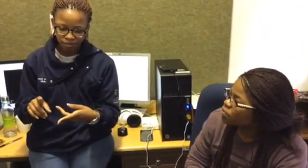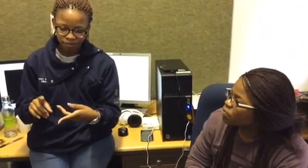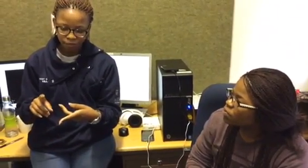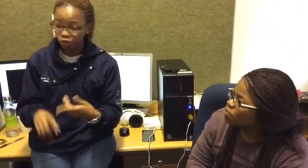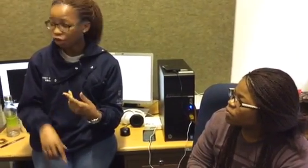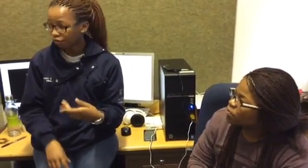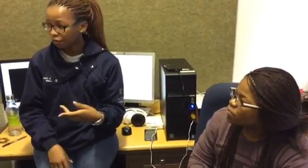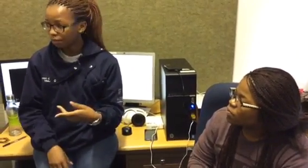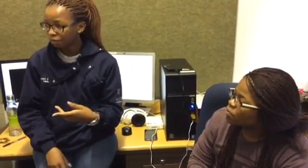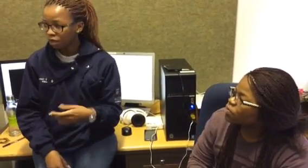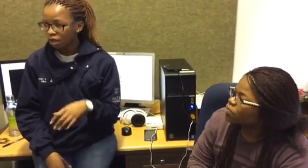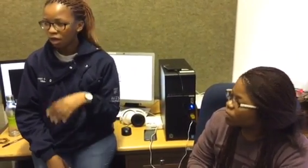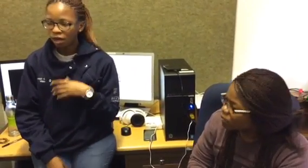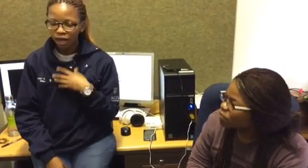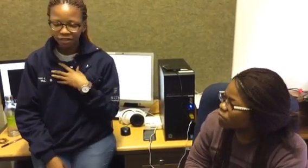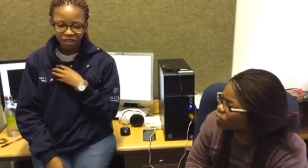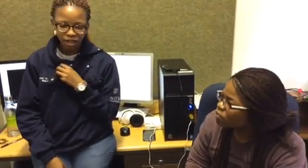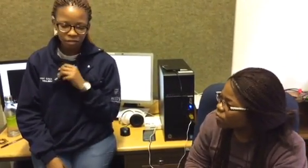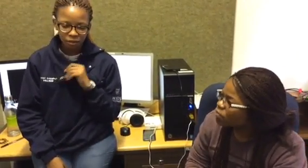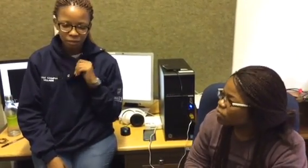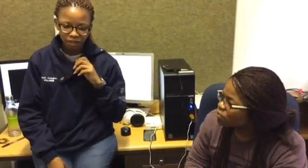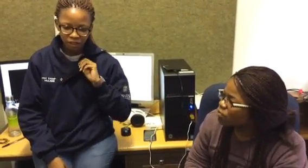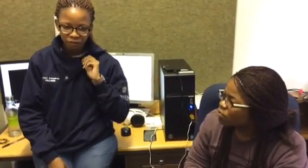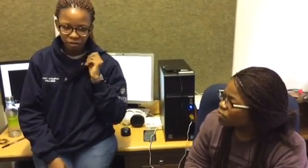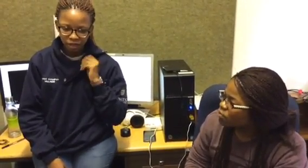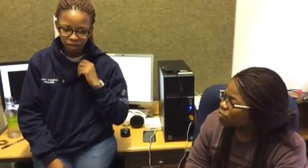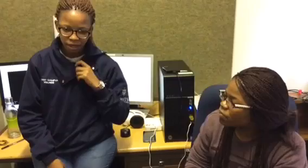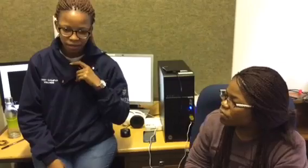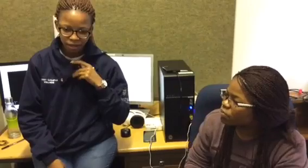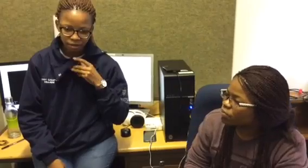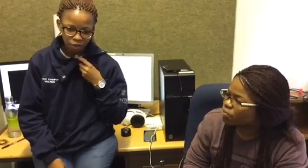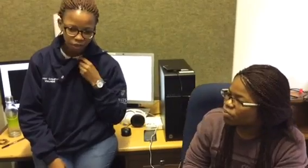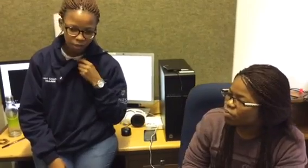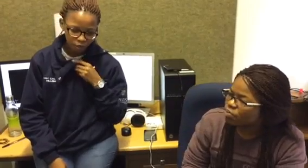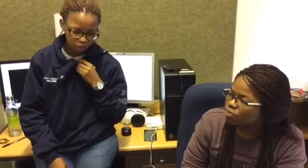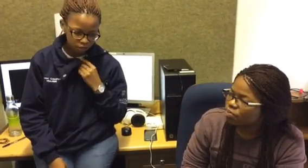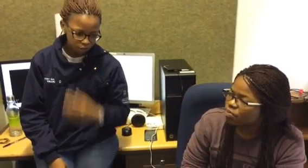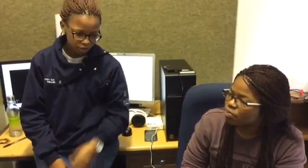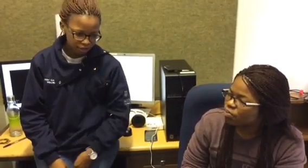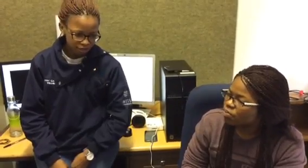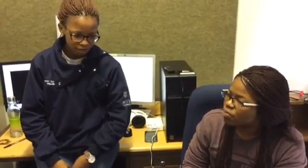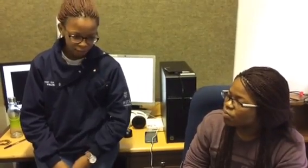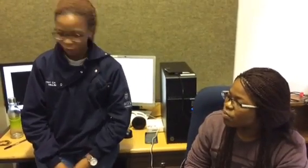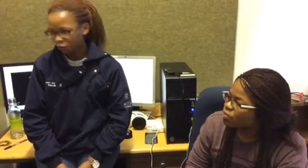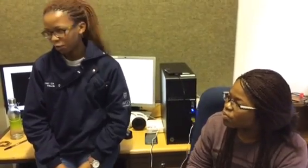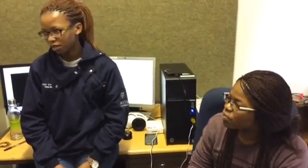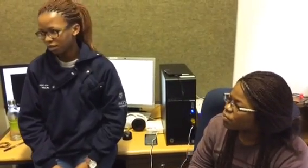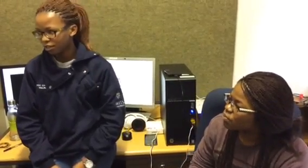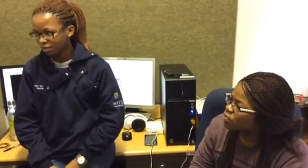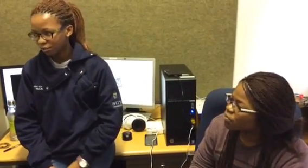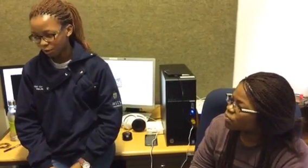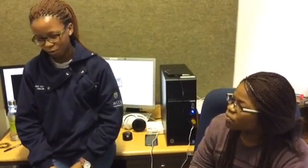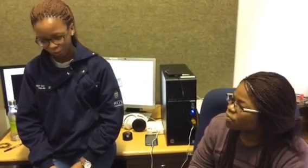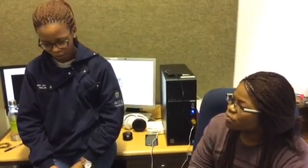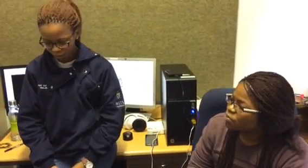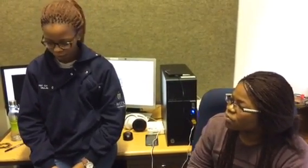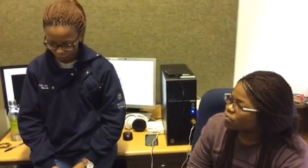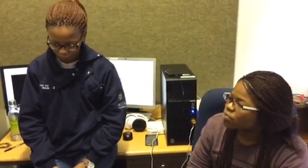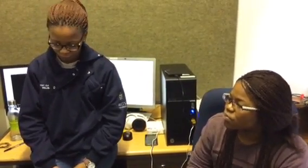geography I think the big thing for me and doing this project was the software you get to work with really cool software